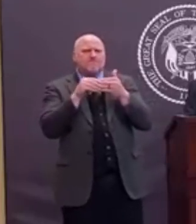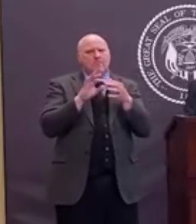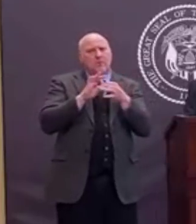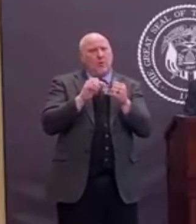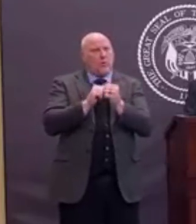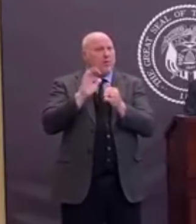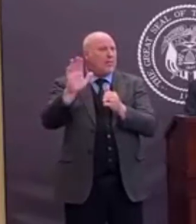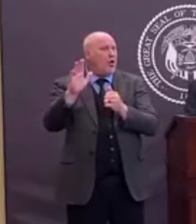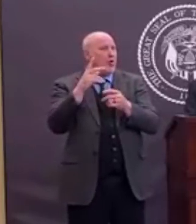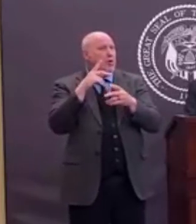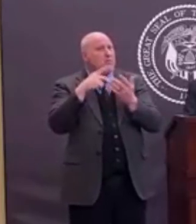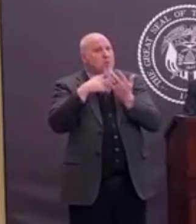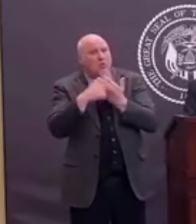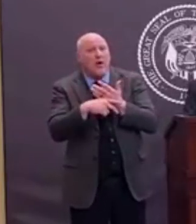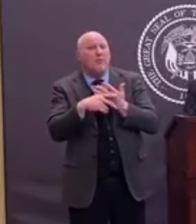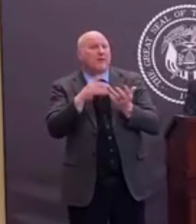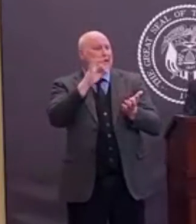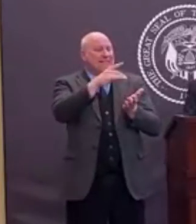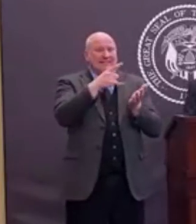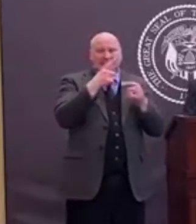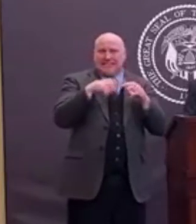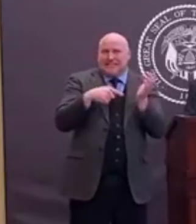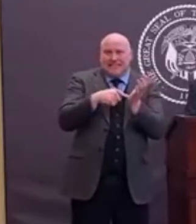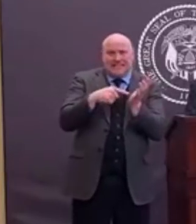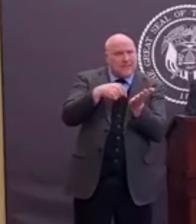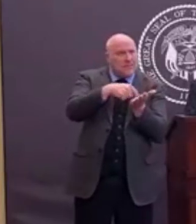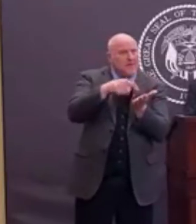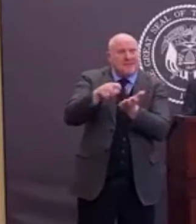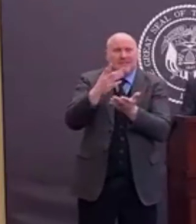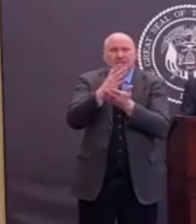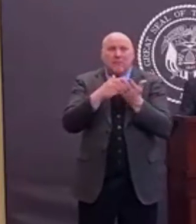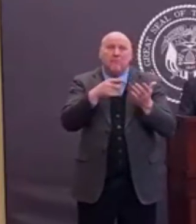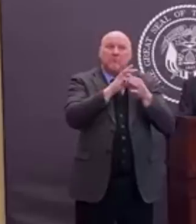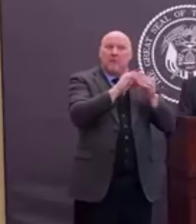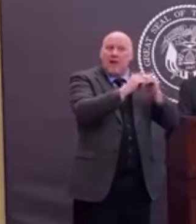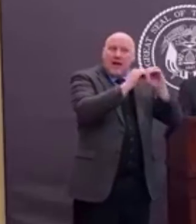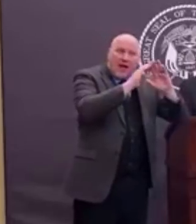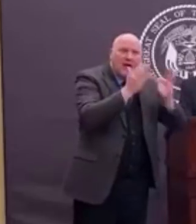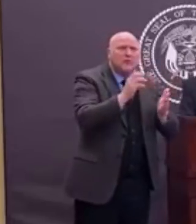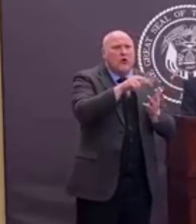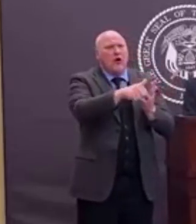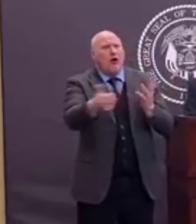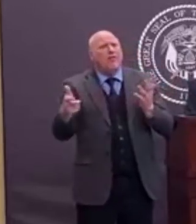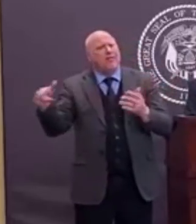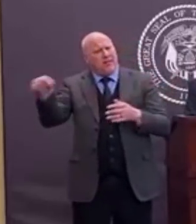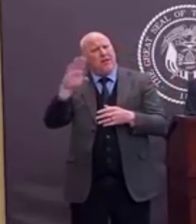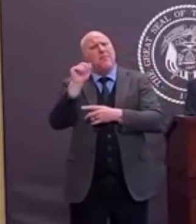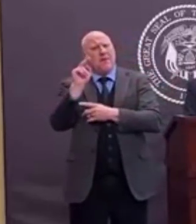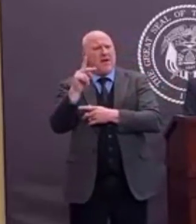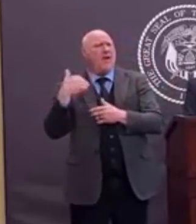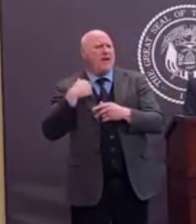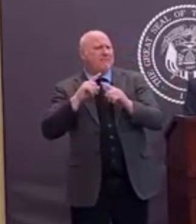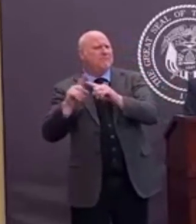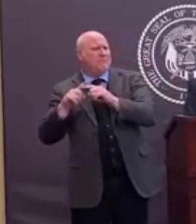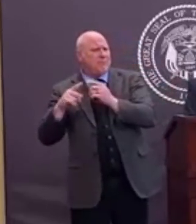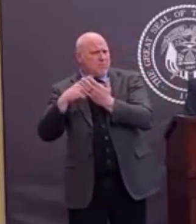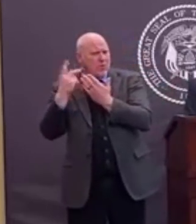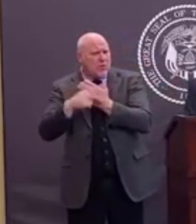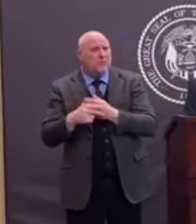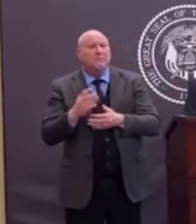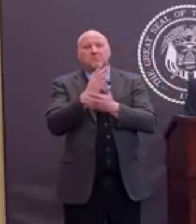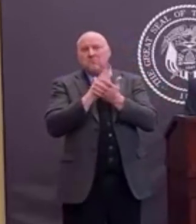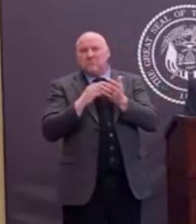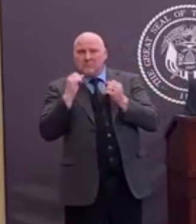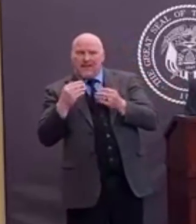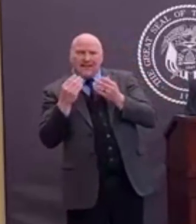grace period on having to make your mortgage payments. We're going to you get through a tough